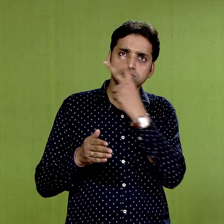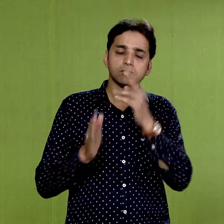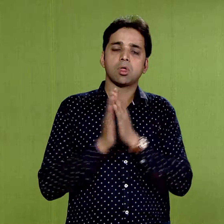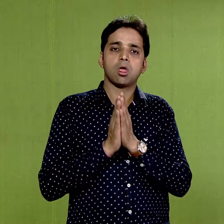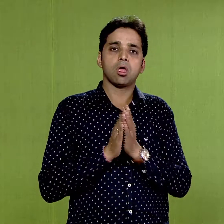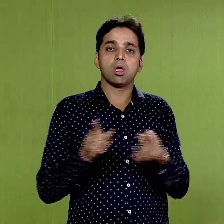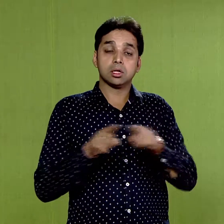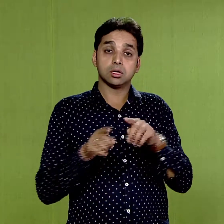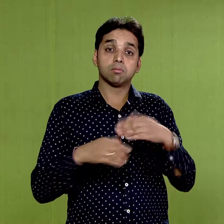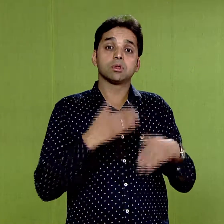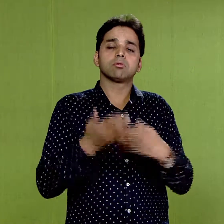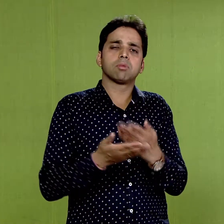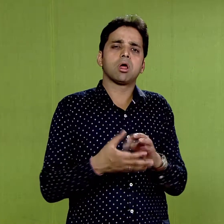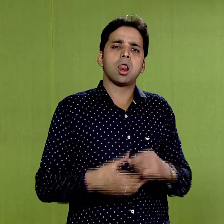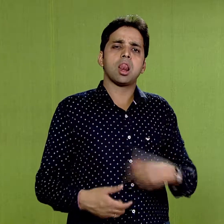beings like Kinnars,